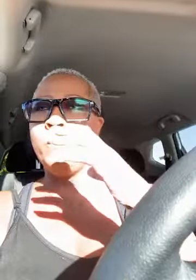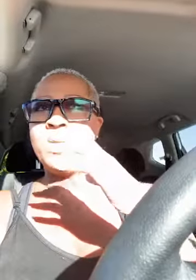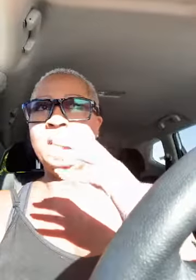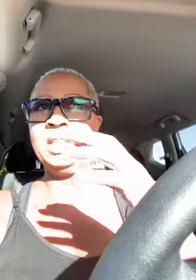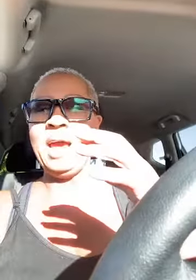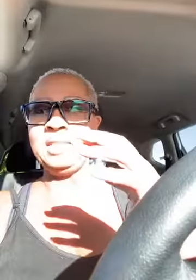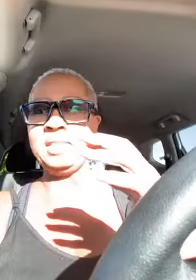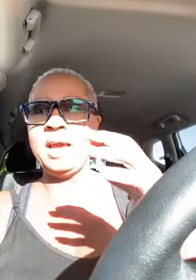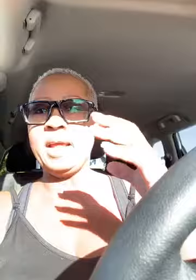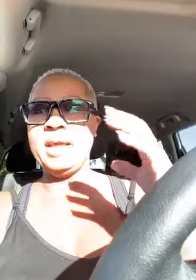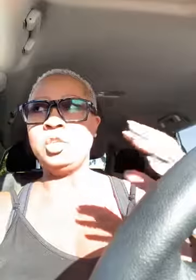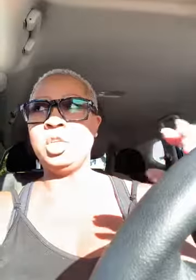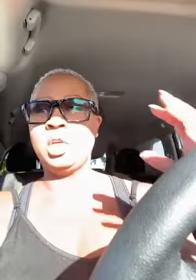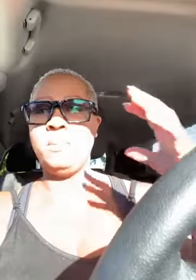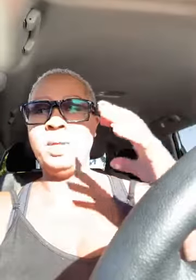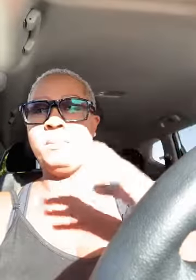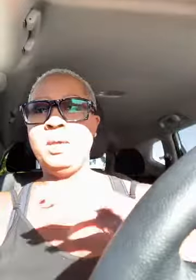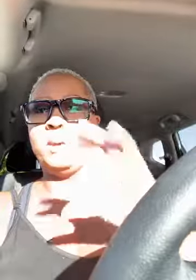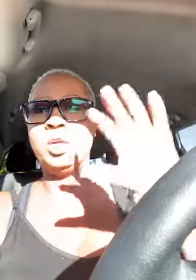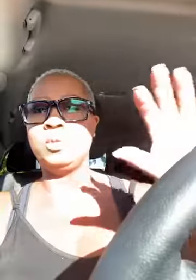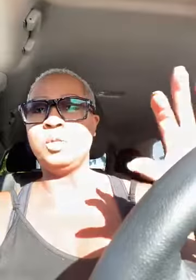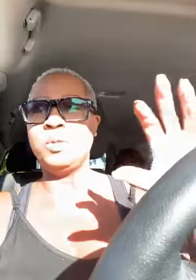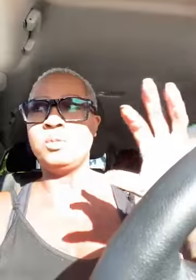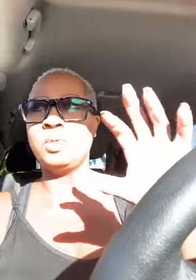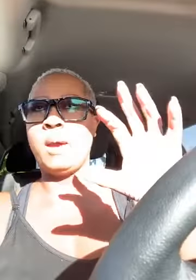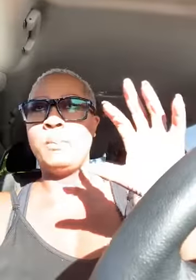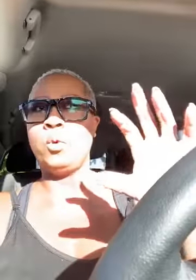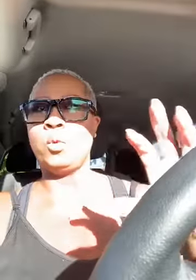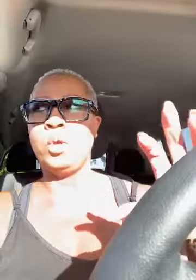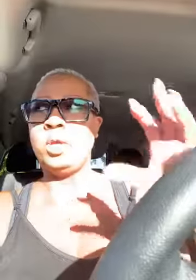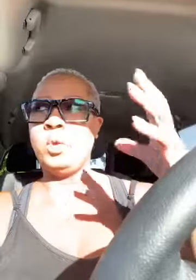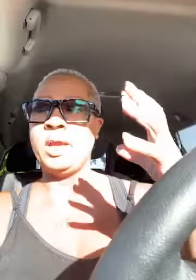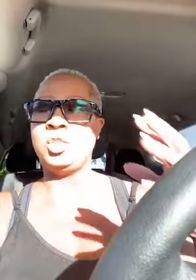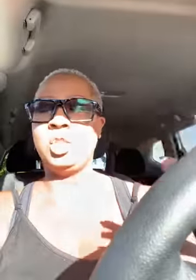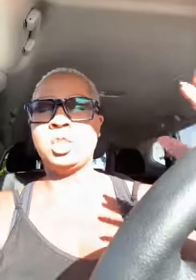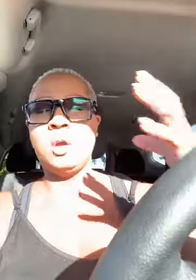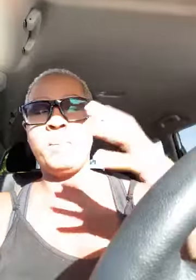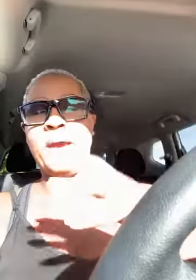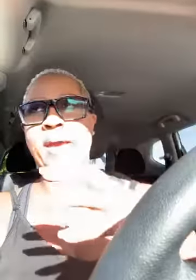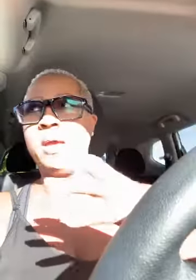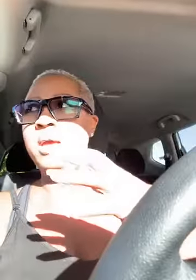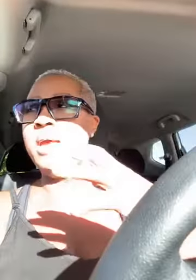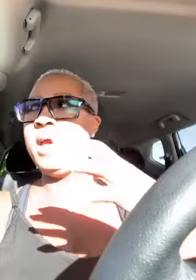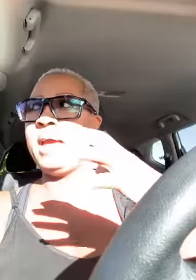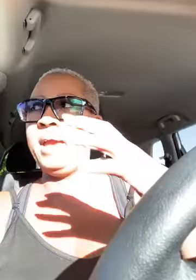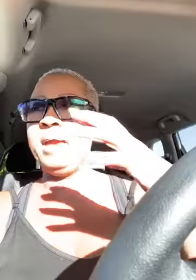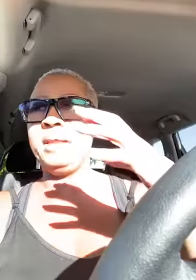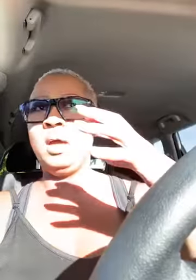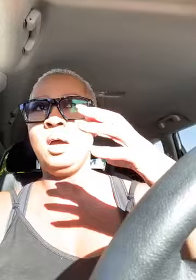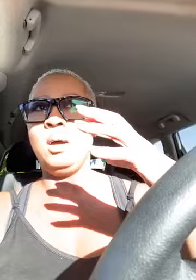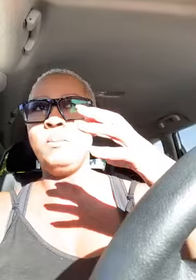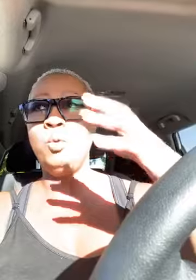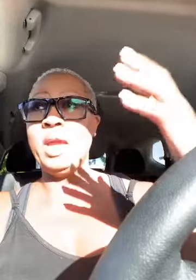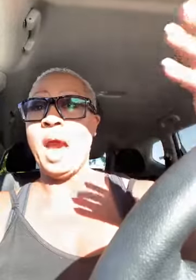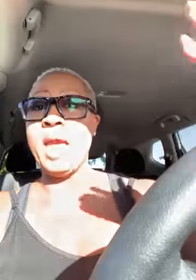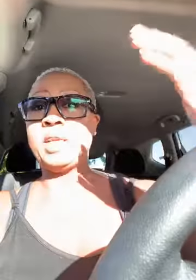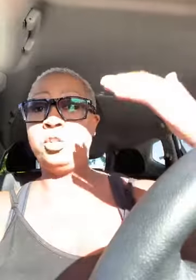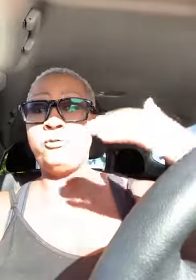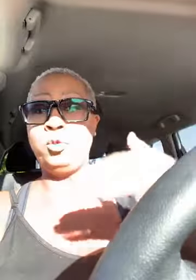last night i had just come in me and my husband spent some time in puerto rico and i had just come back and um we i actually flew